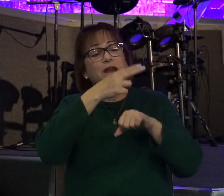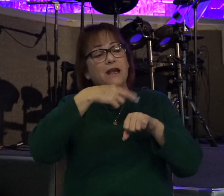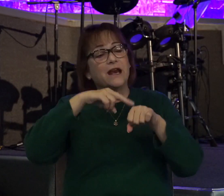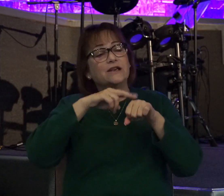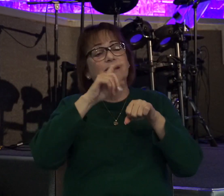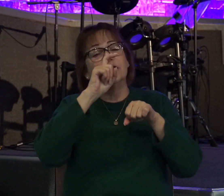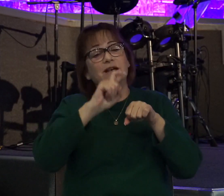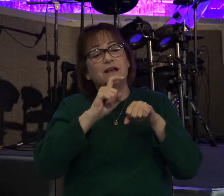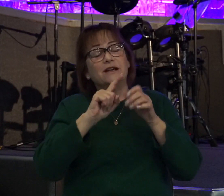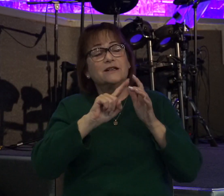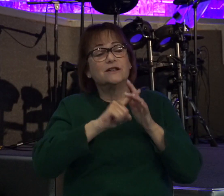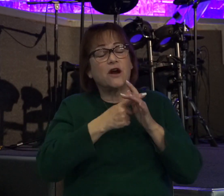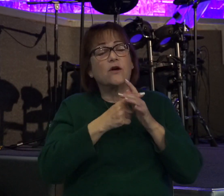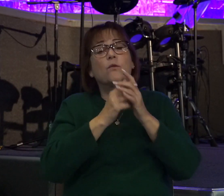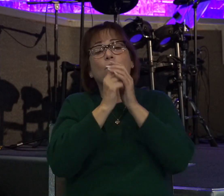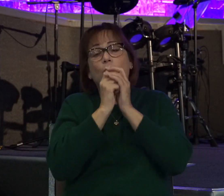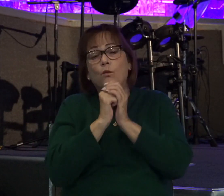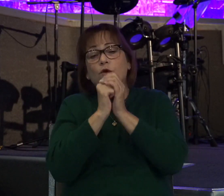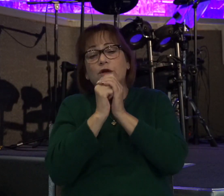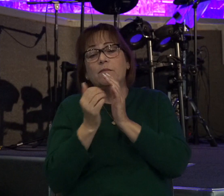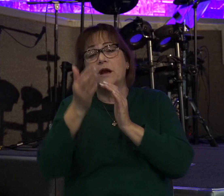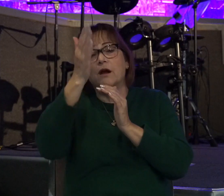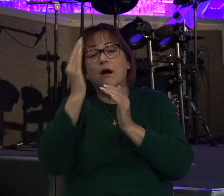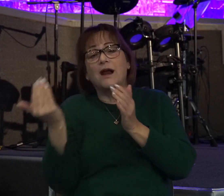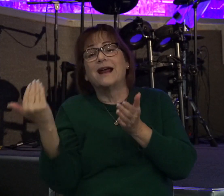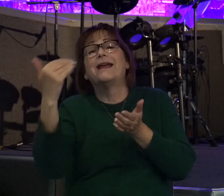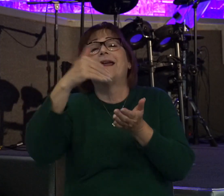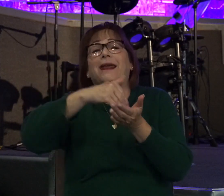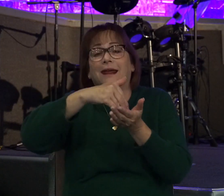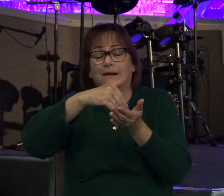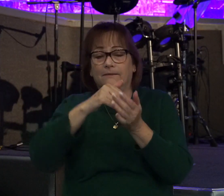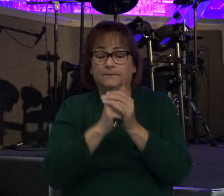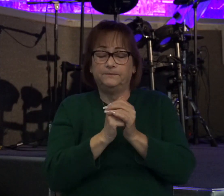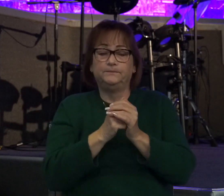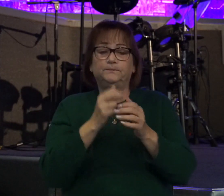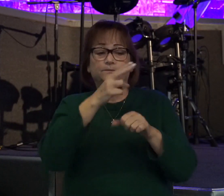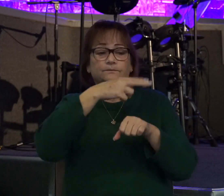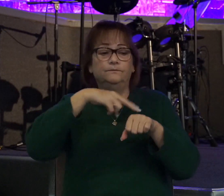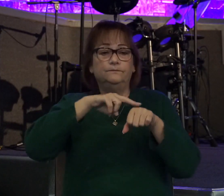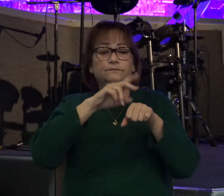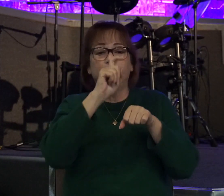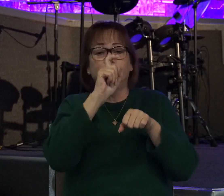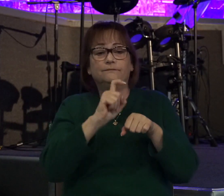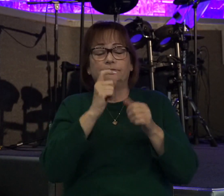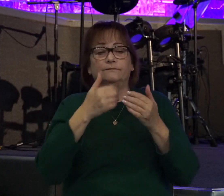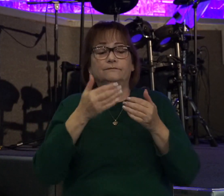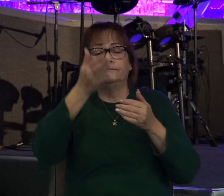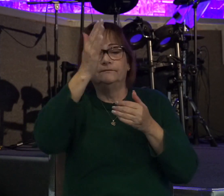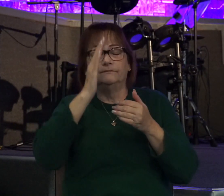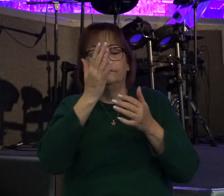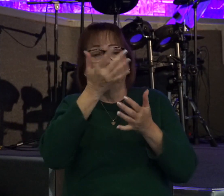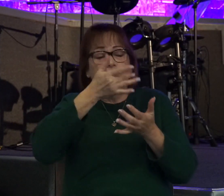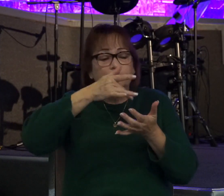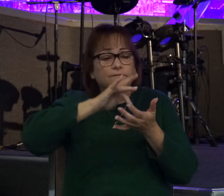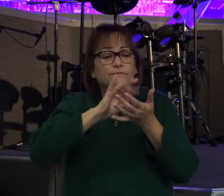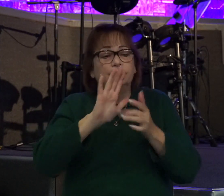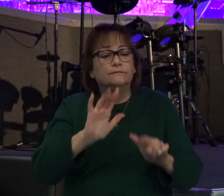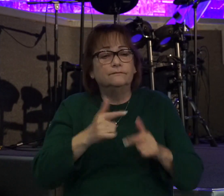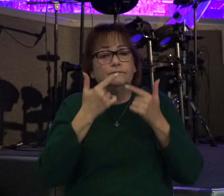to start worshiping God again. The nation needed to have God at the center of their lives. I